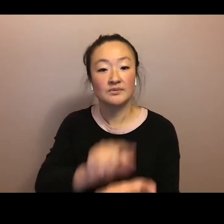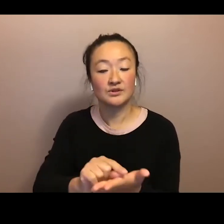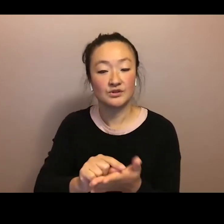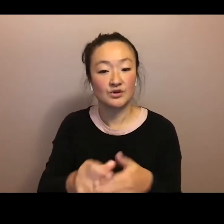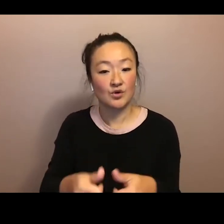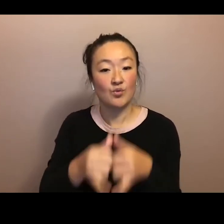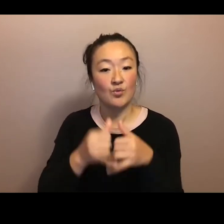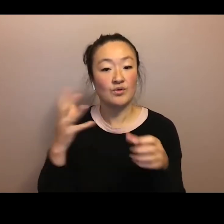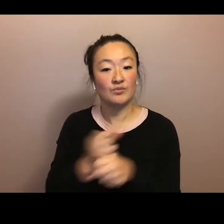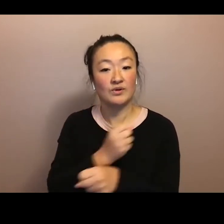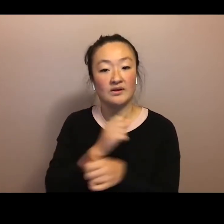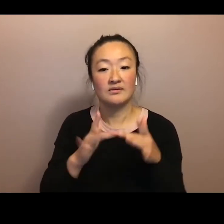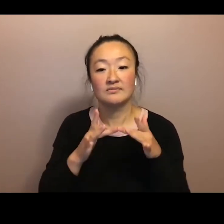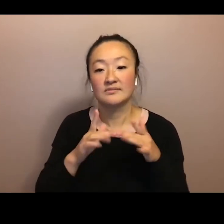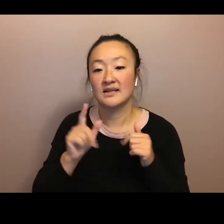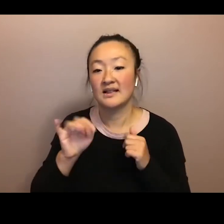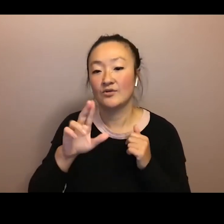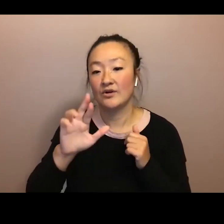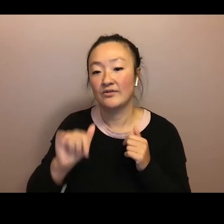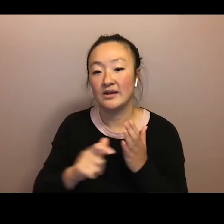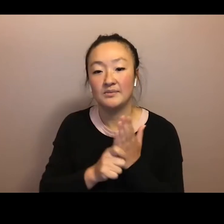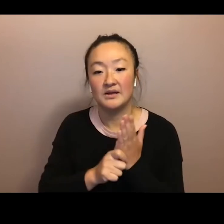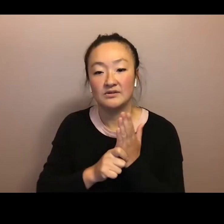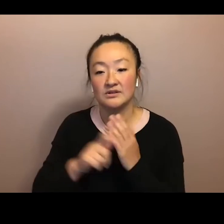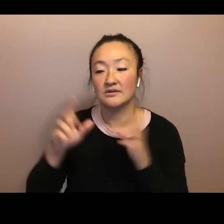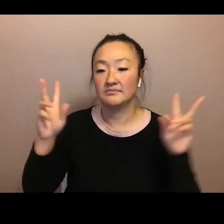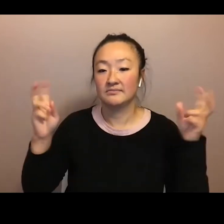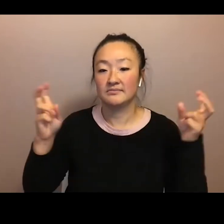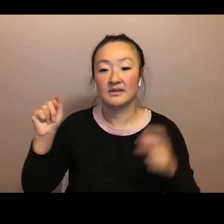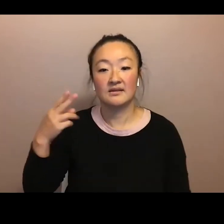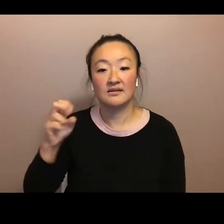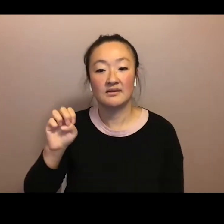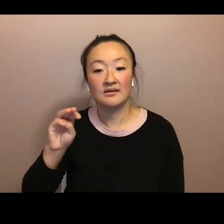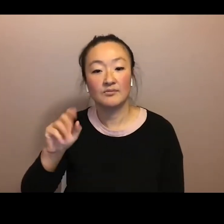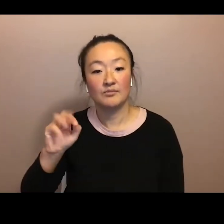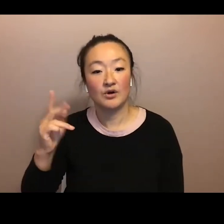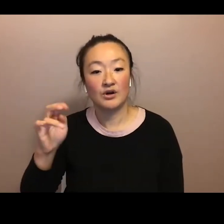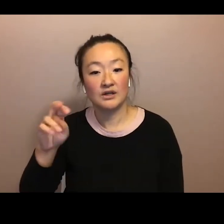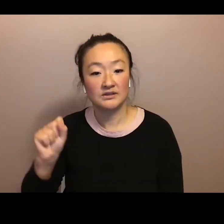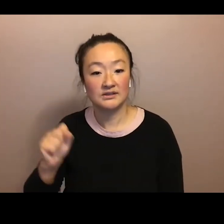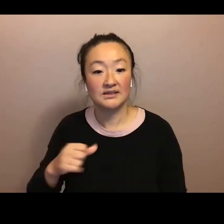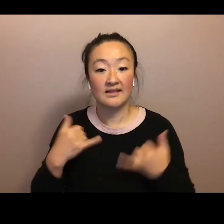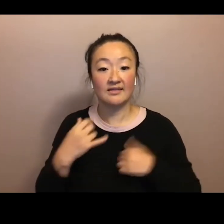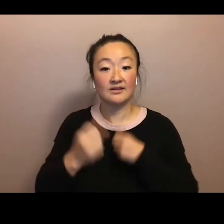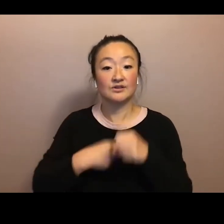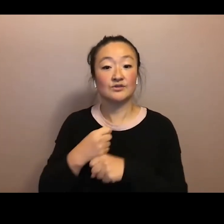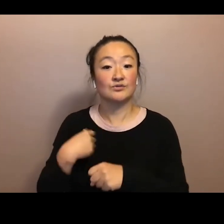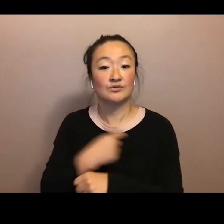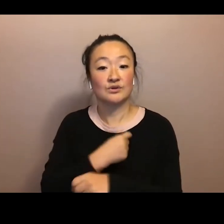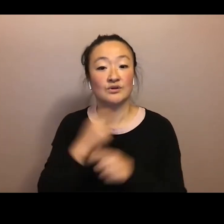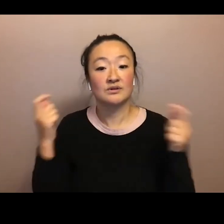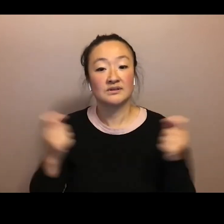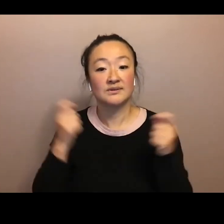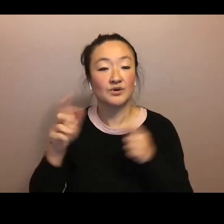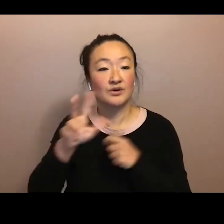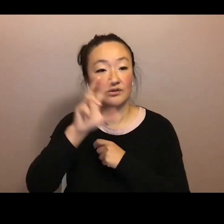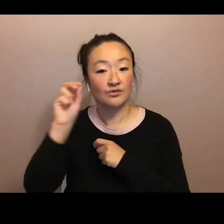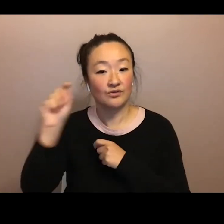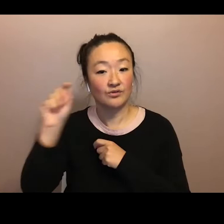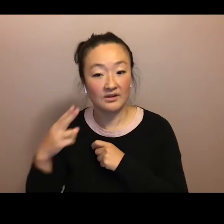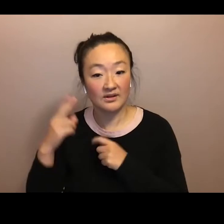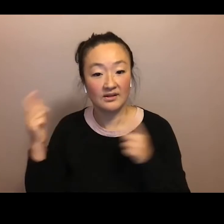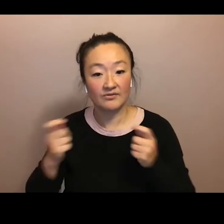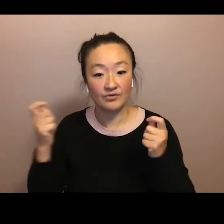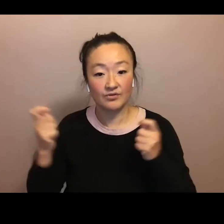workshop's mission. From the need for an artistic home to interrogating our editorial and archival legacies, this